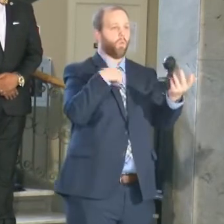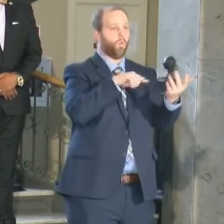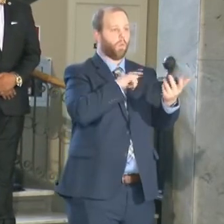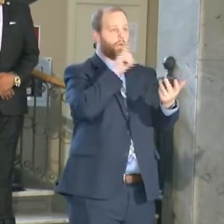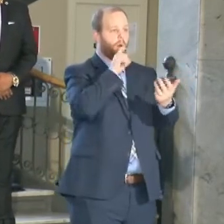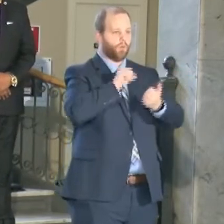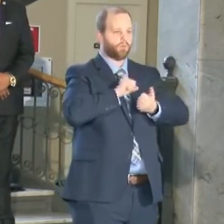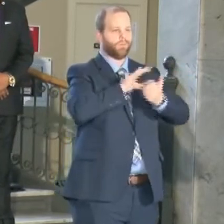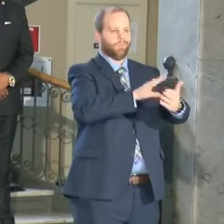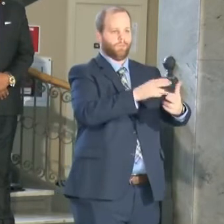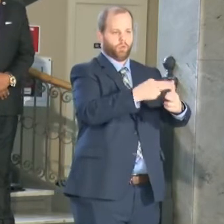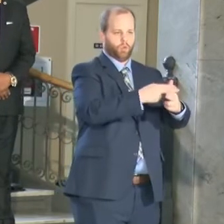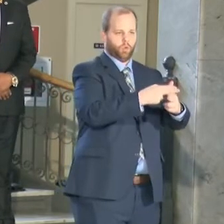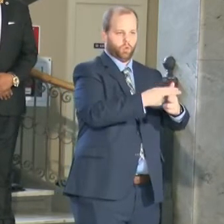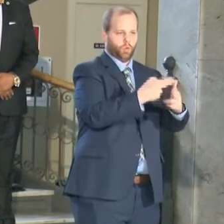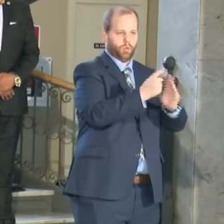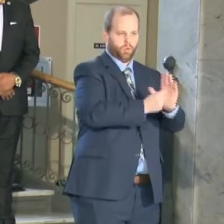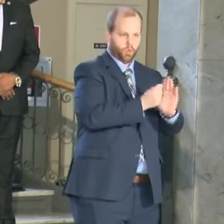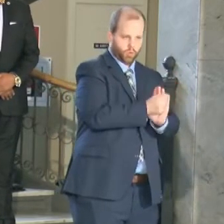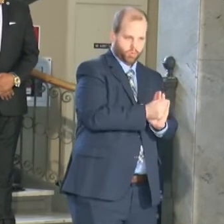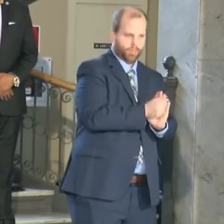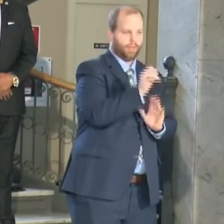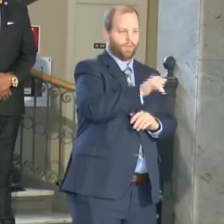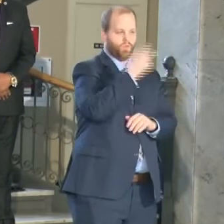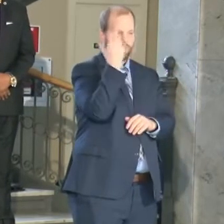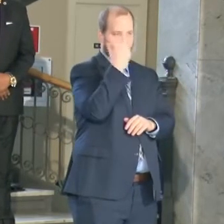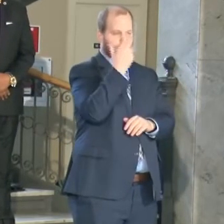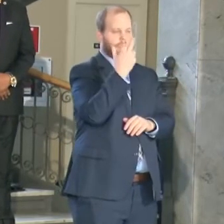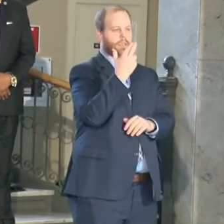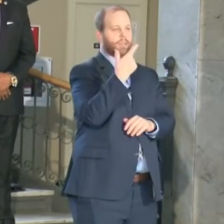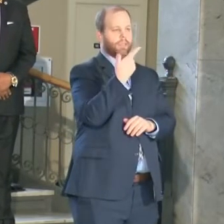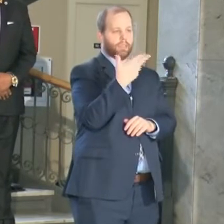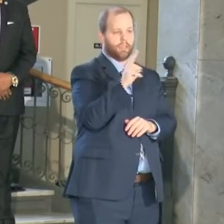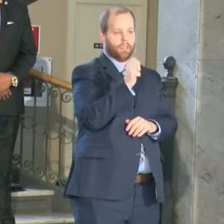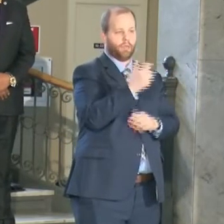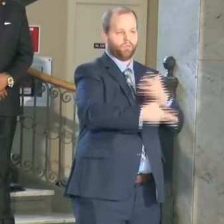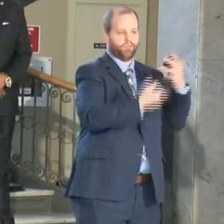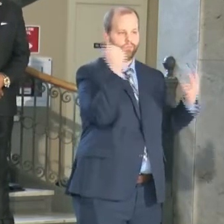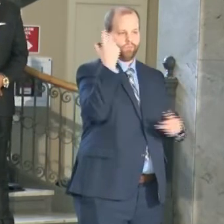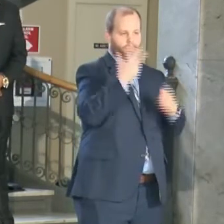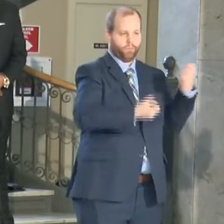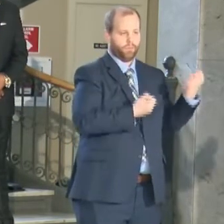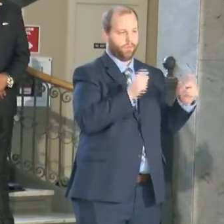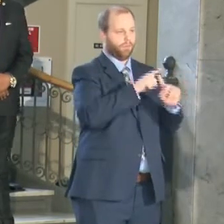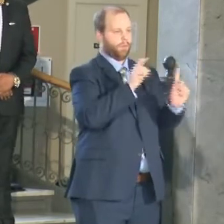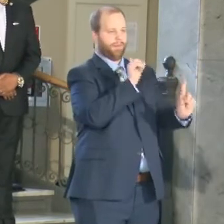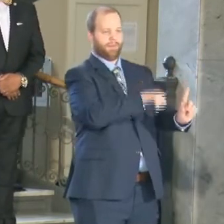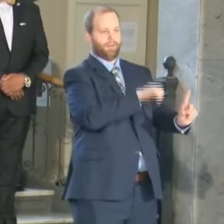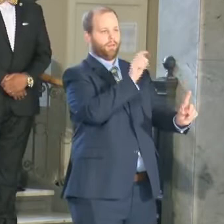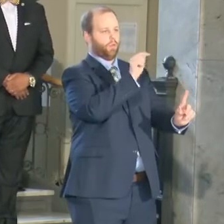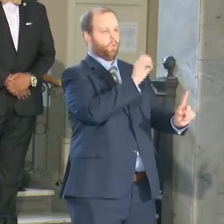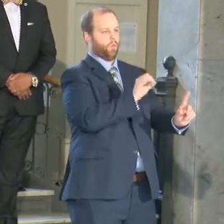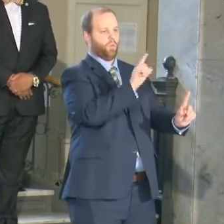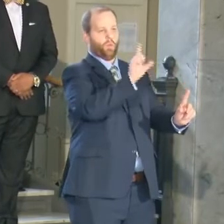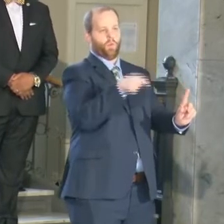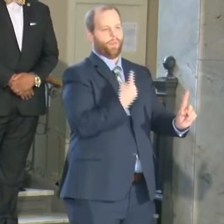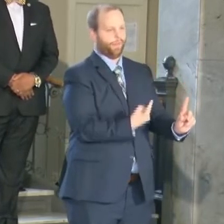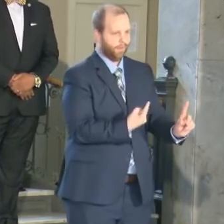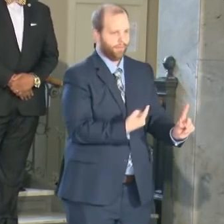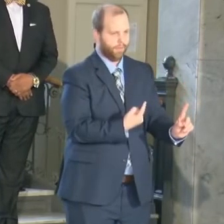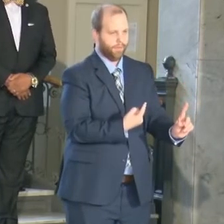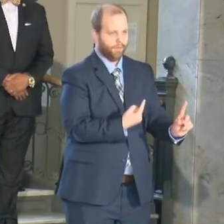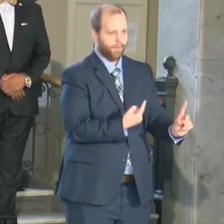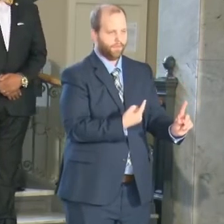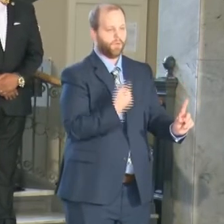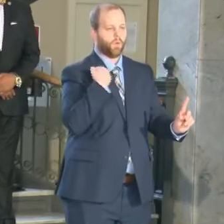and that's the reason why we're taking the guns off our street but again the gun is just a tool the gun is just a tool we